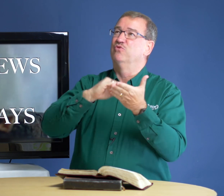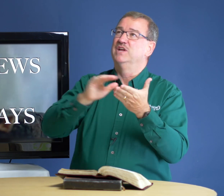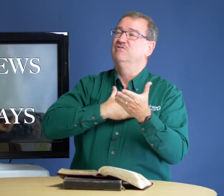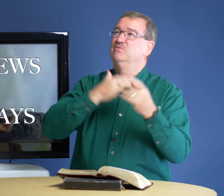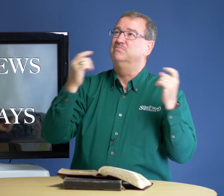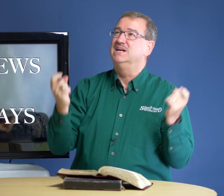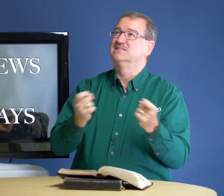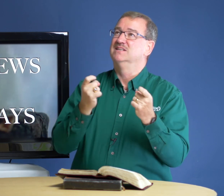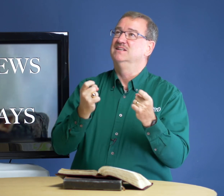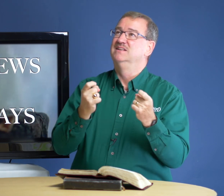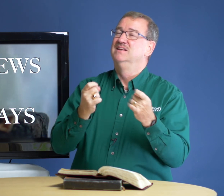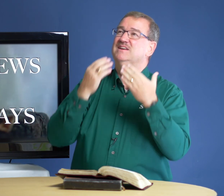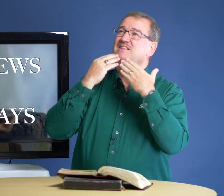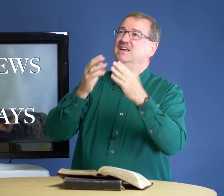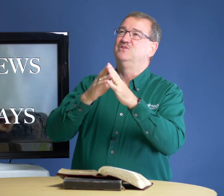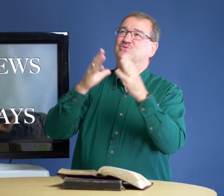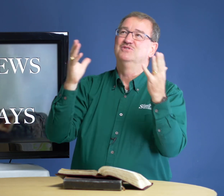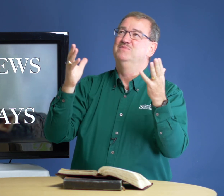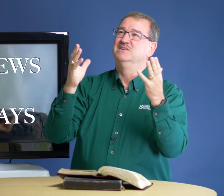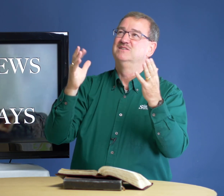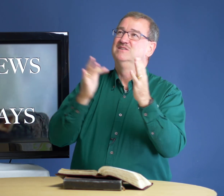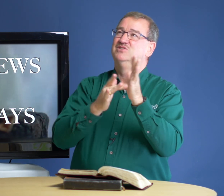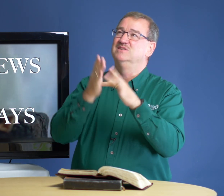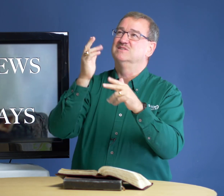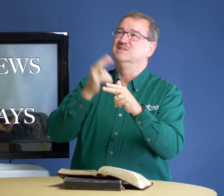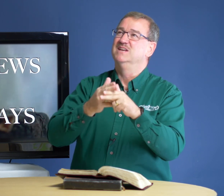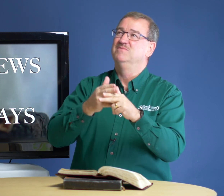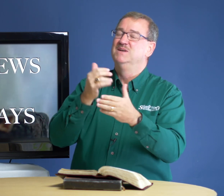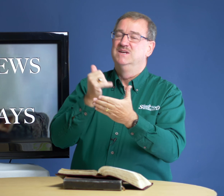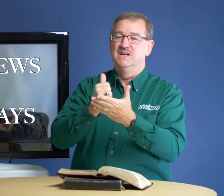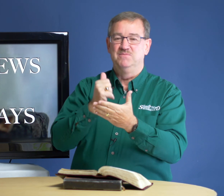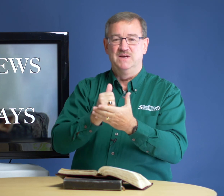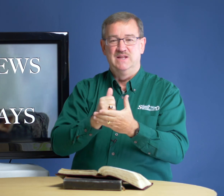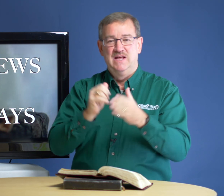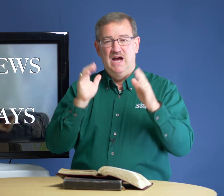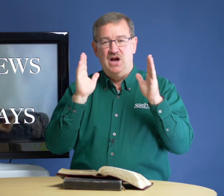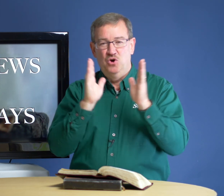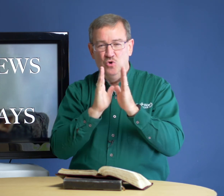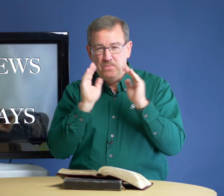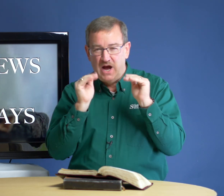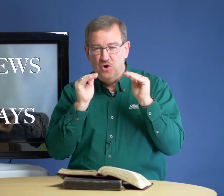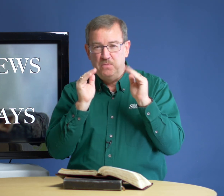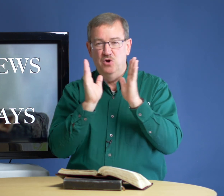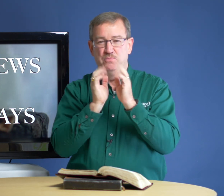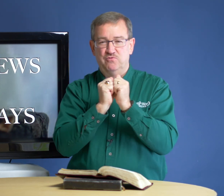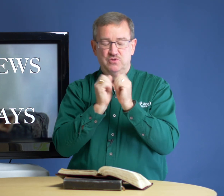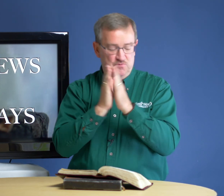forgive my sin. Thank you so much. Jesus name. Amen. I hope, I hope, I hope you've, you